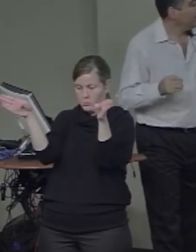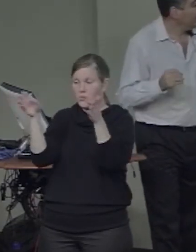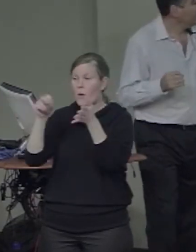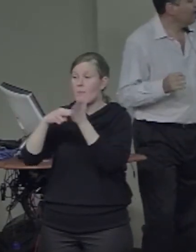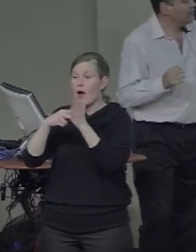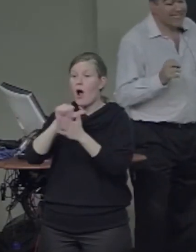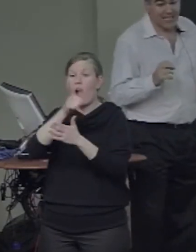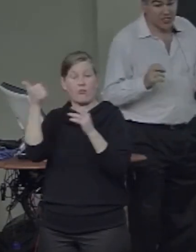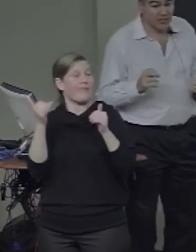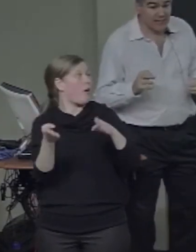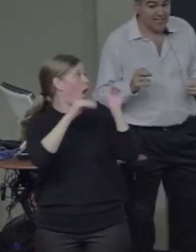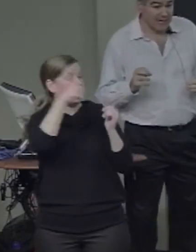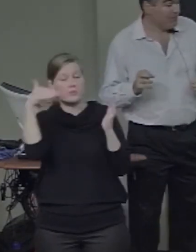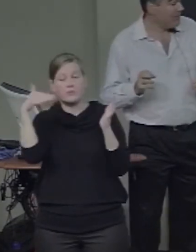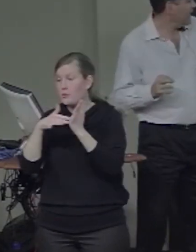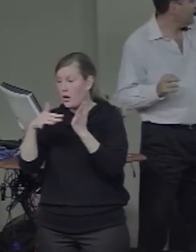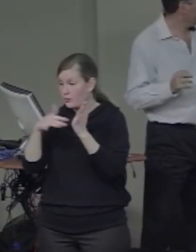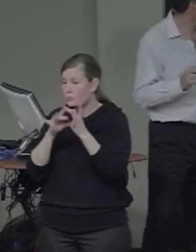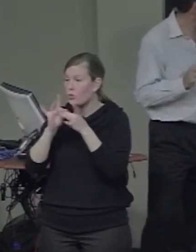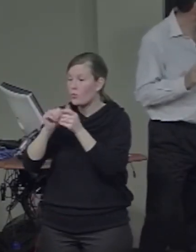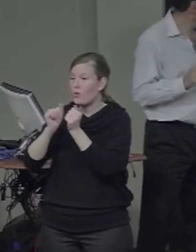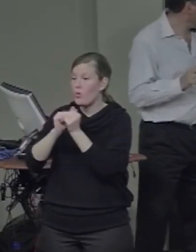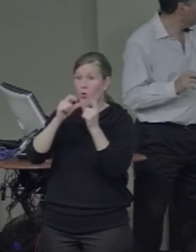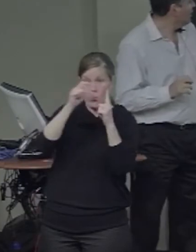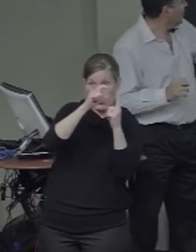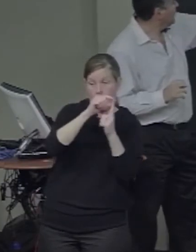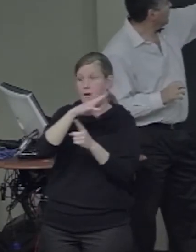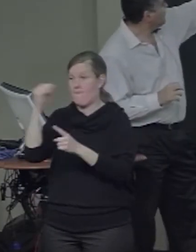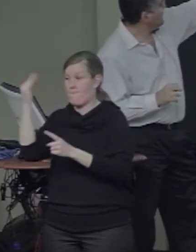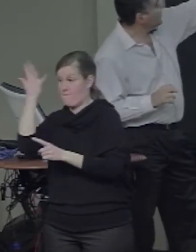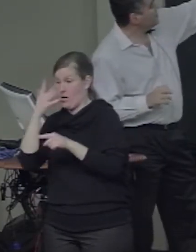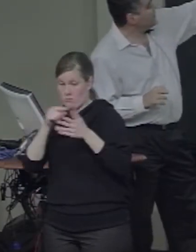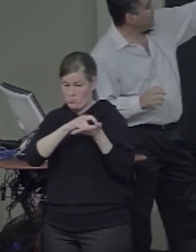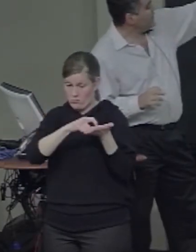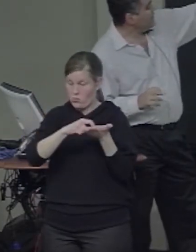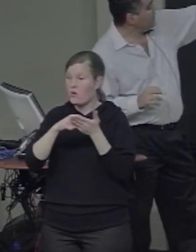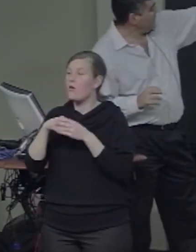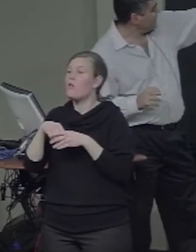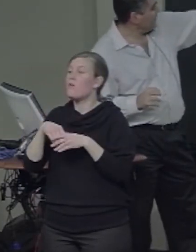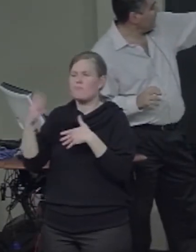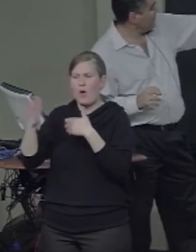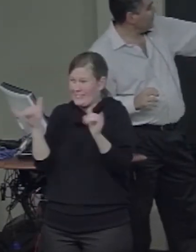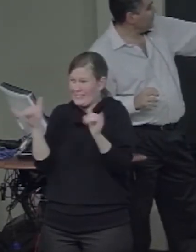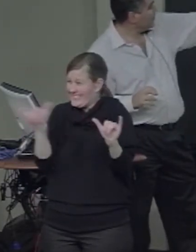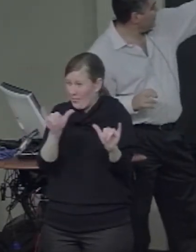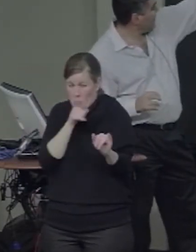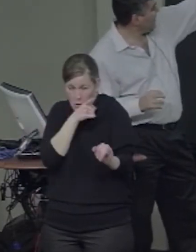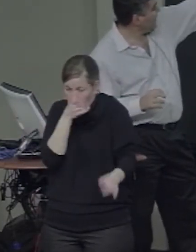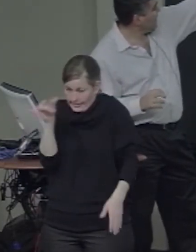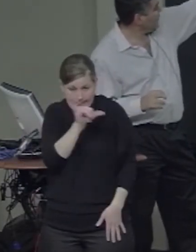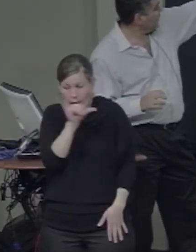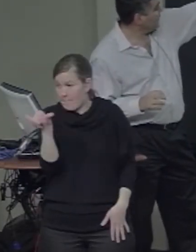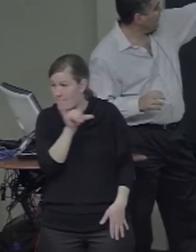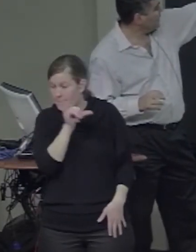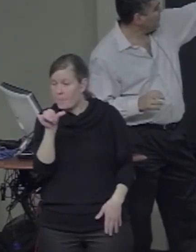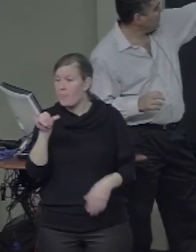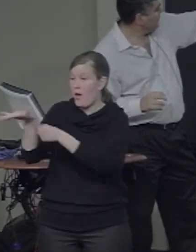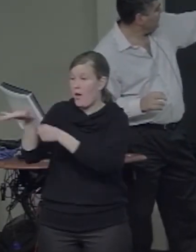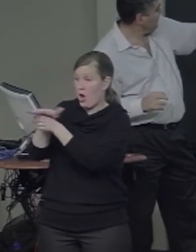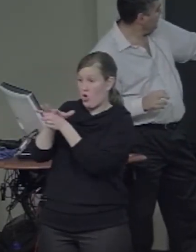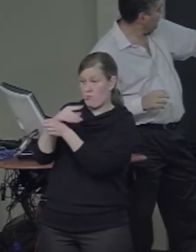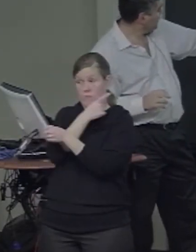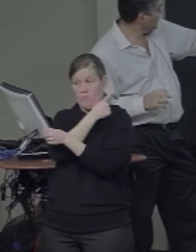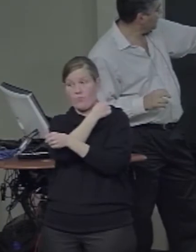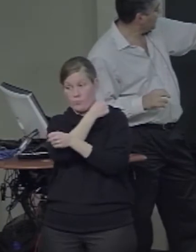they found essentially the same thing. So here, the regions that are face-selective are the yellow outlines,